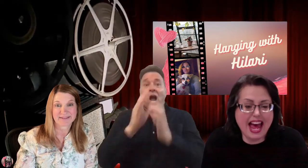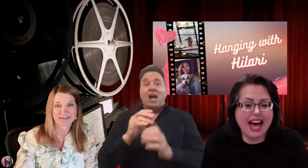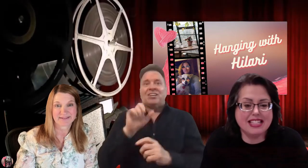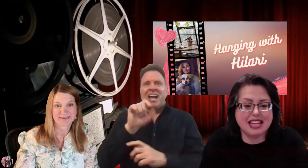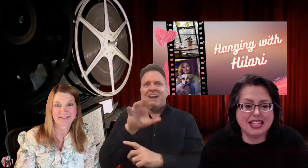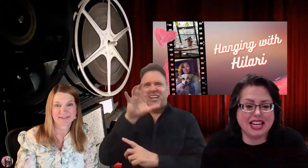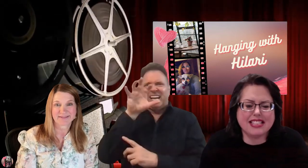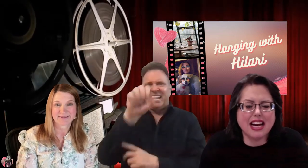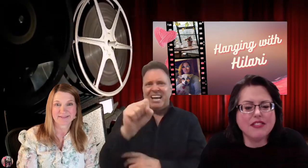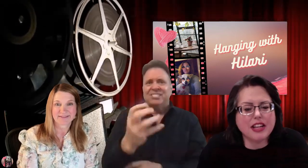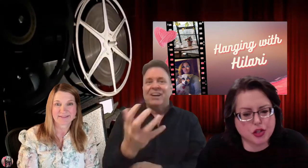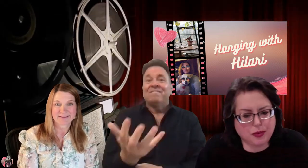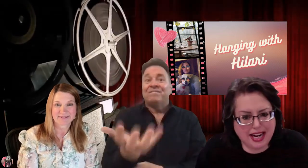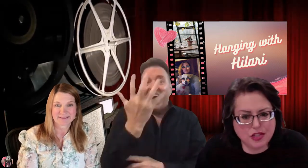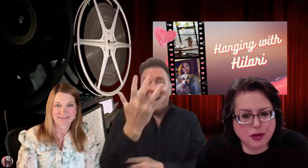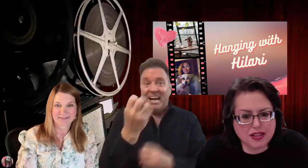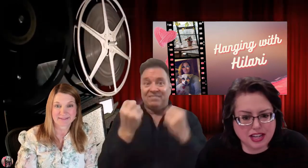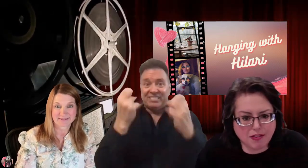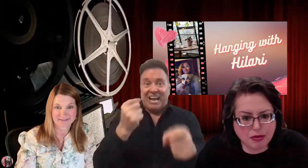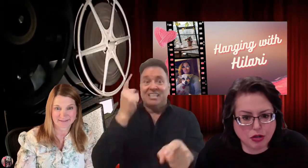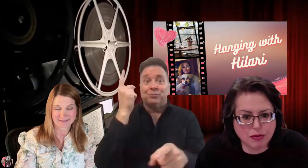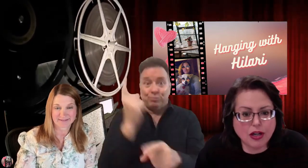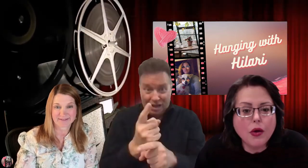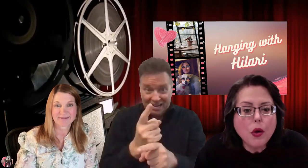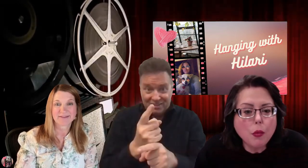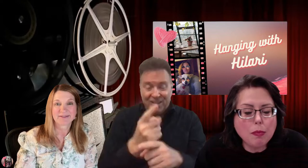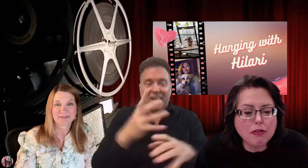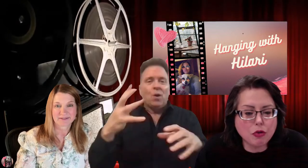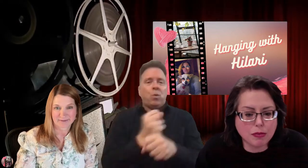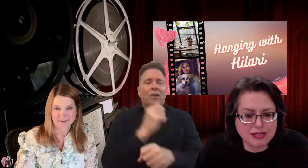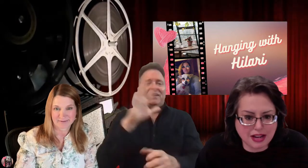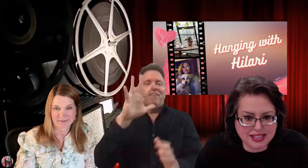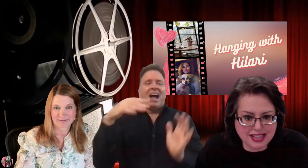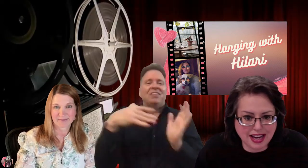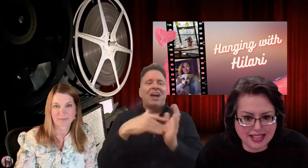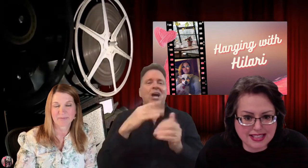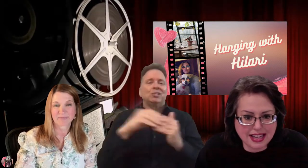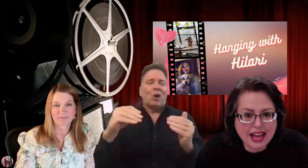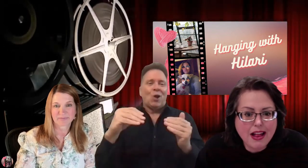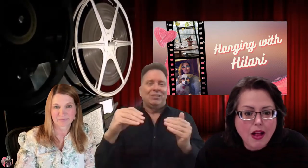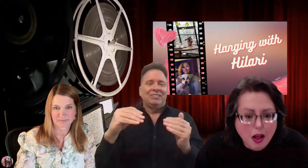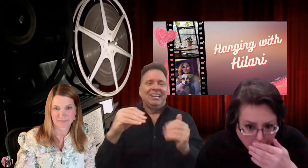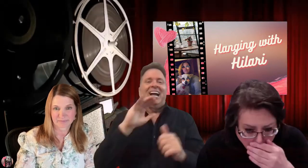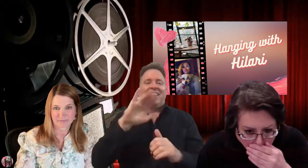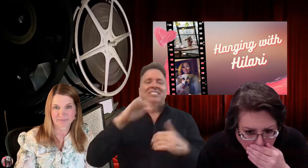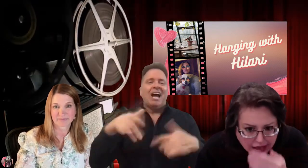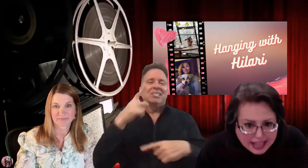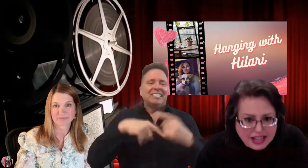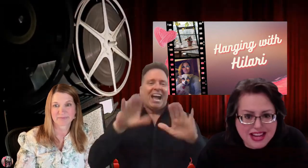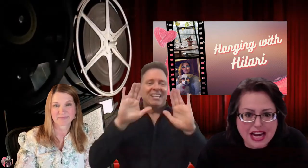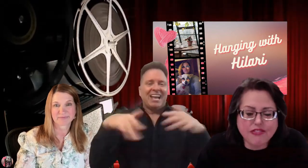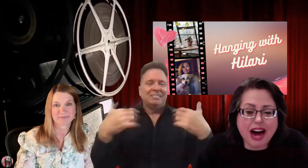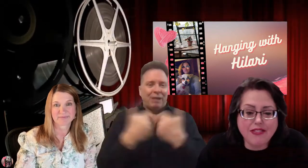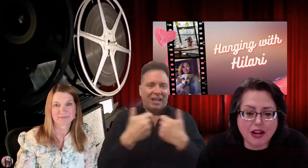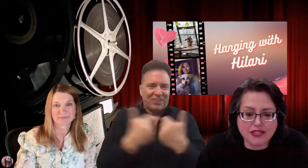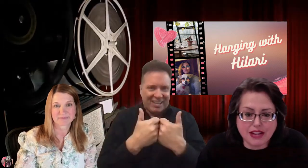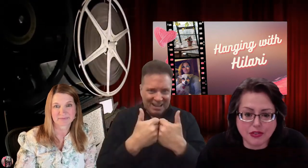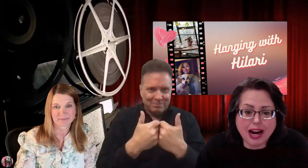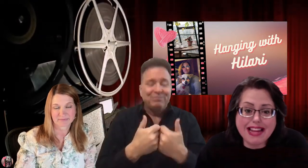And, the, it's kind of like charades where the deaf performer will perform seven signs. And, if they get five out of seven right,